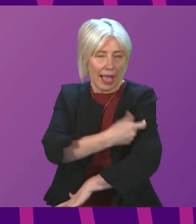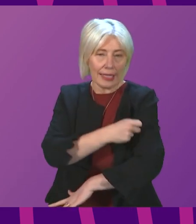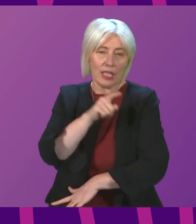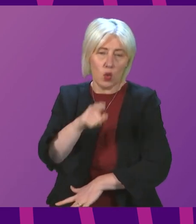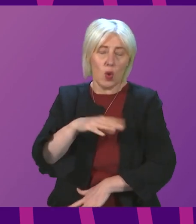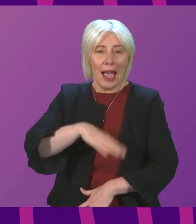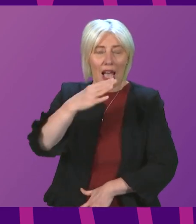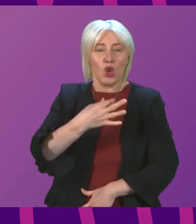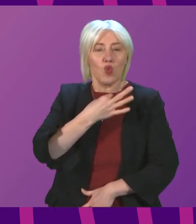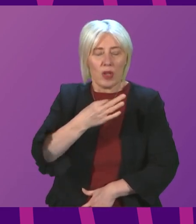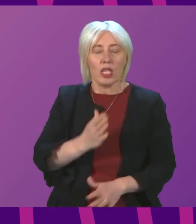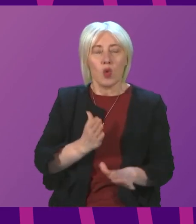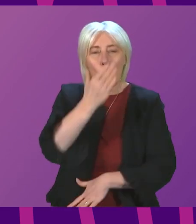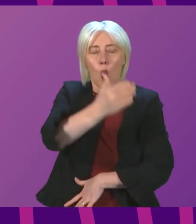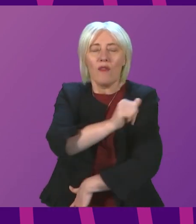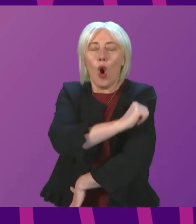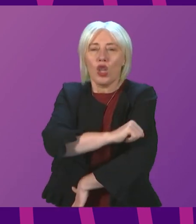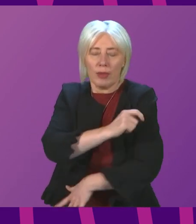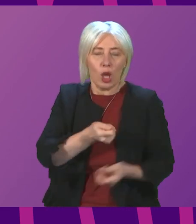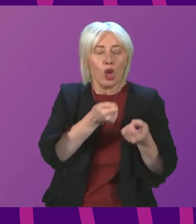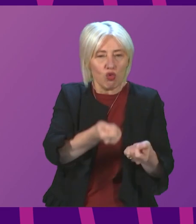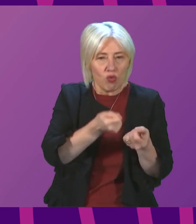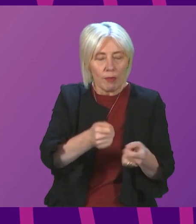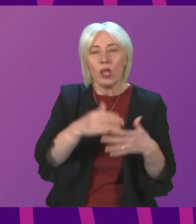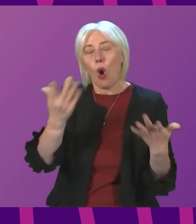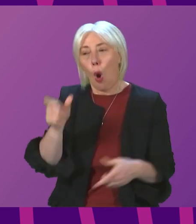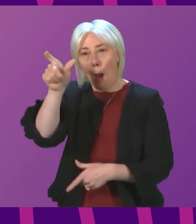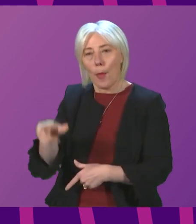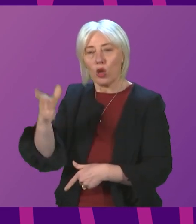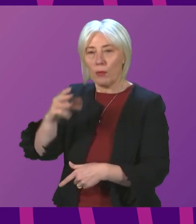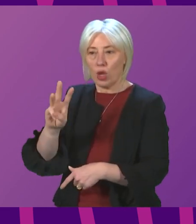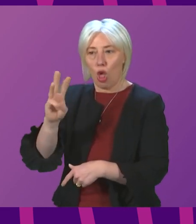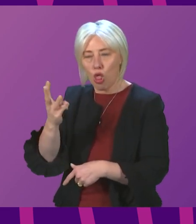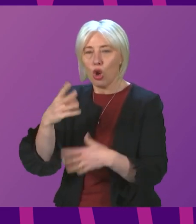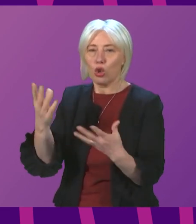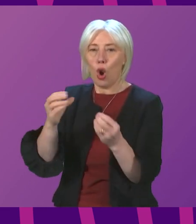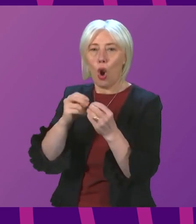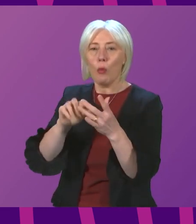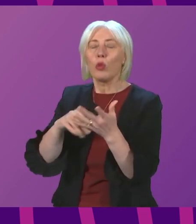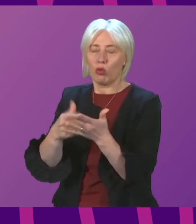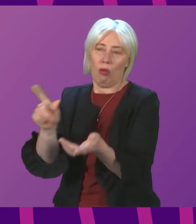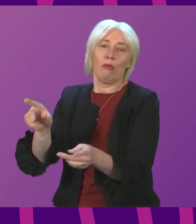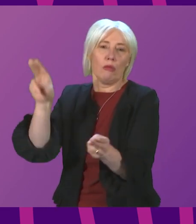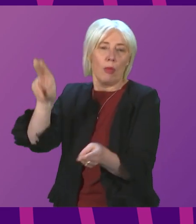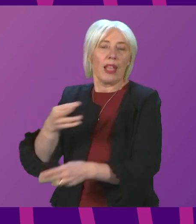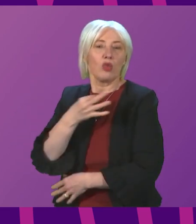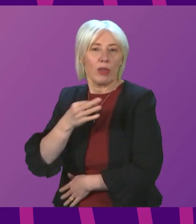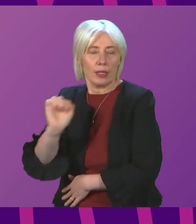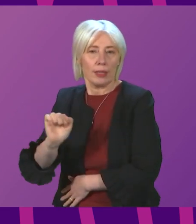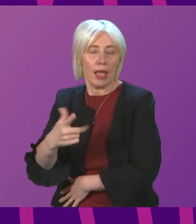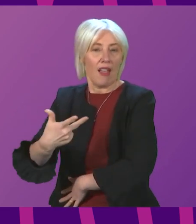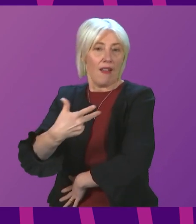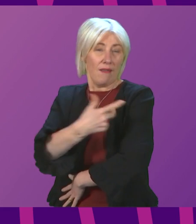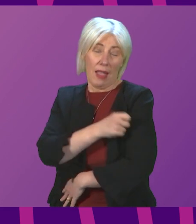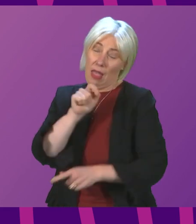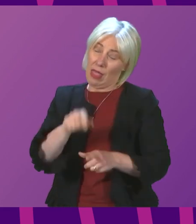likely to require hospital treatment than someone who has had a booster or third dose. Being fully vaccinated is the single most